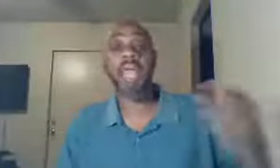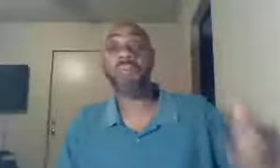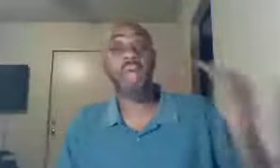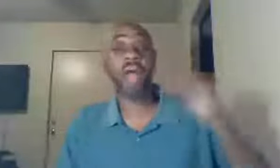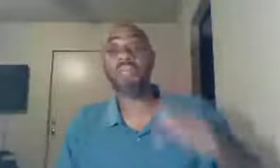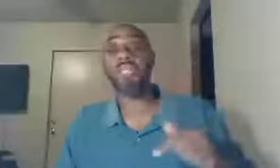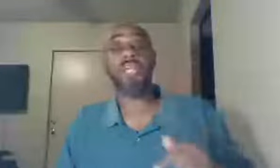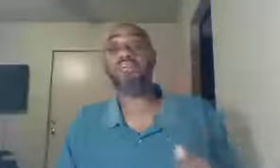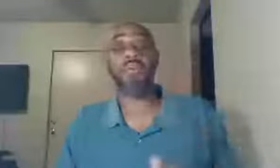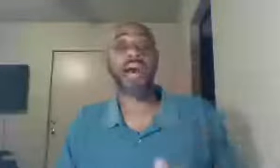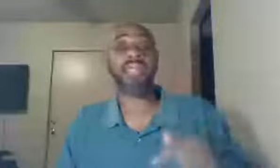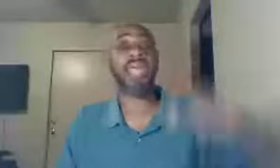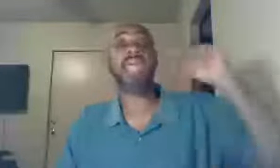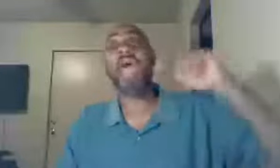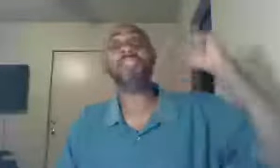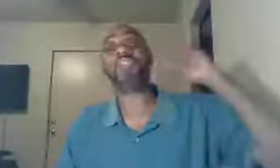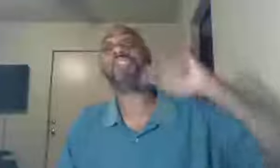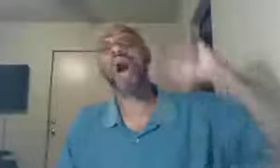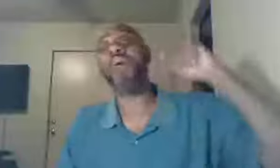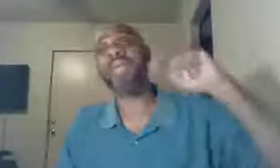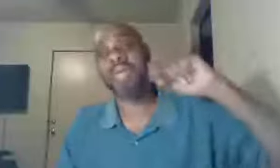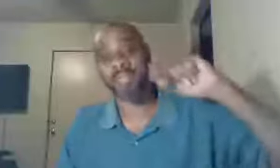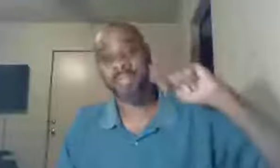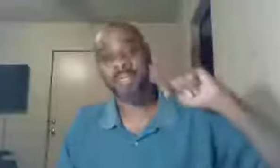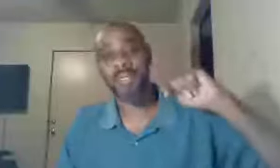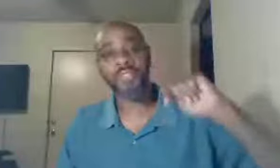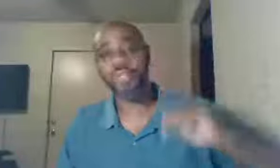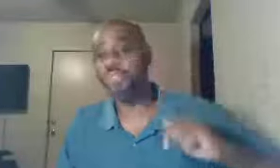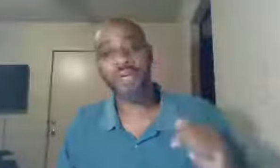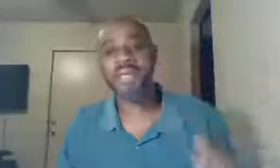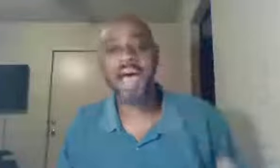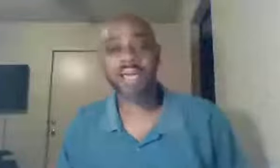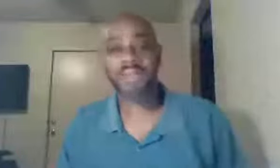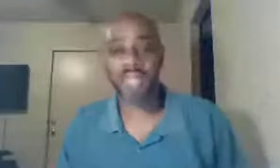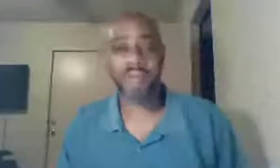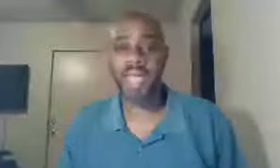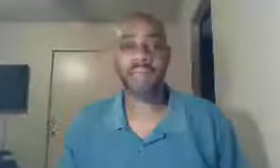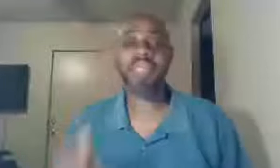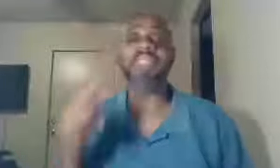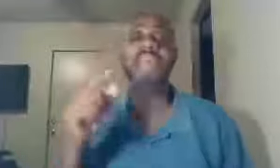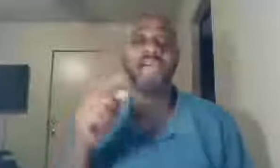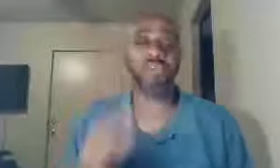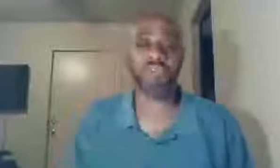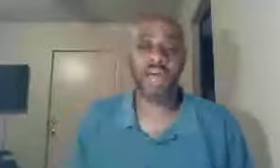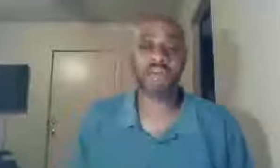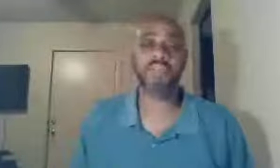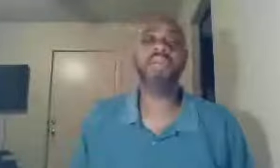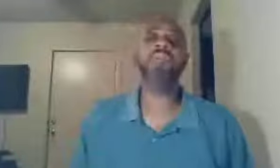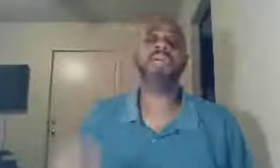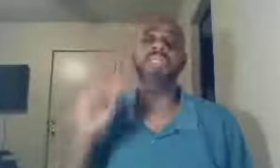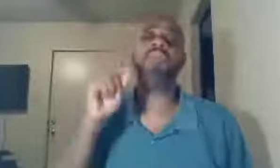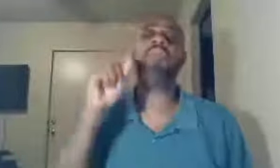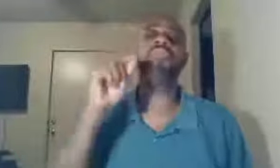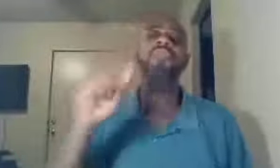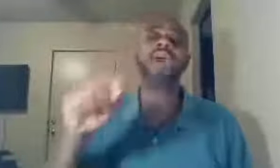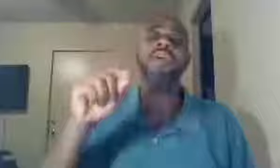Abraham was looking, for my day, and saw it, so you are not of Abraham, he is not your father, because if he was your father,